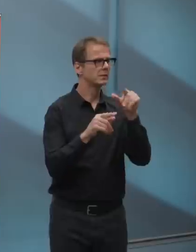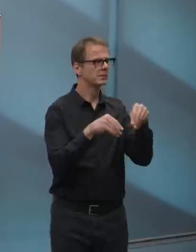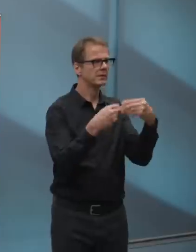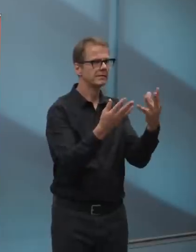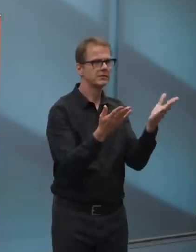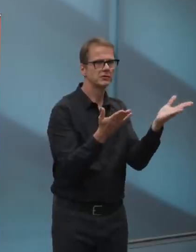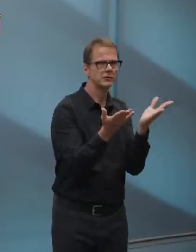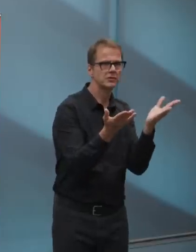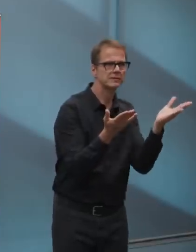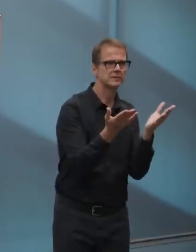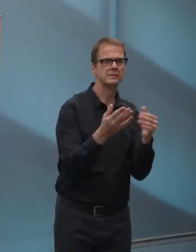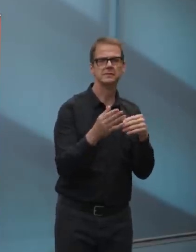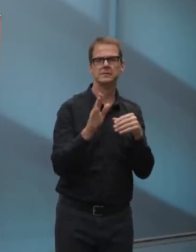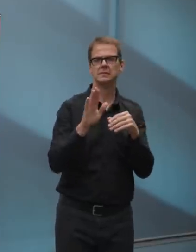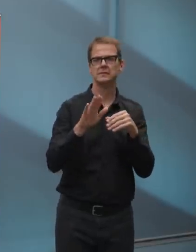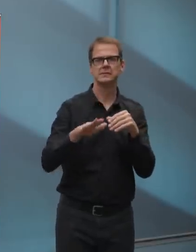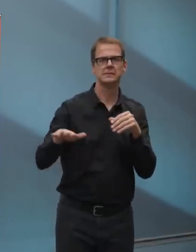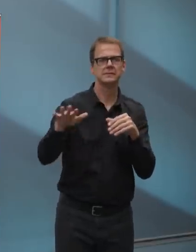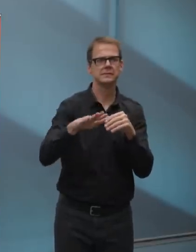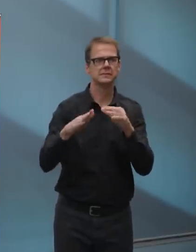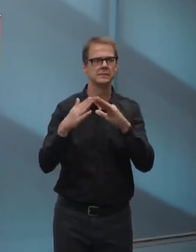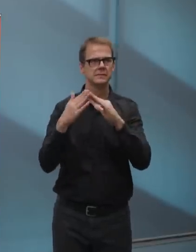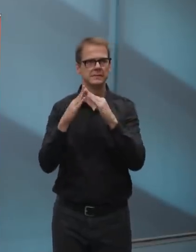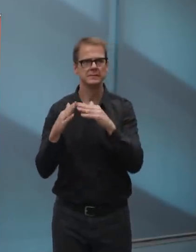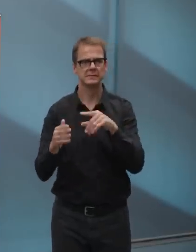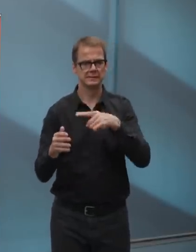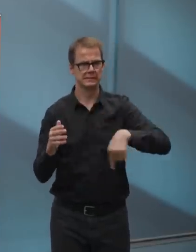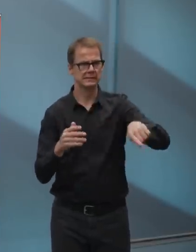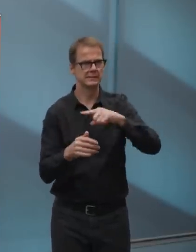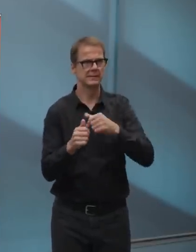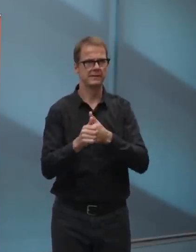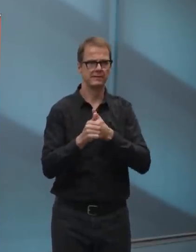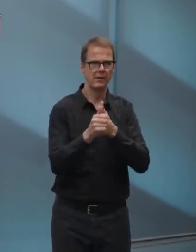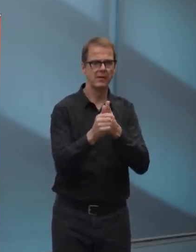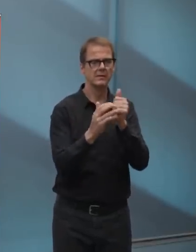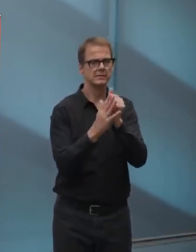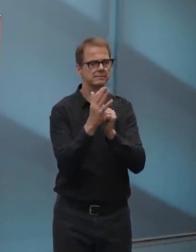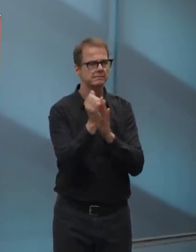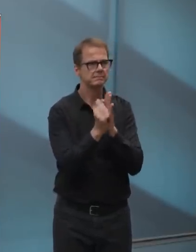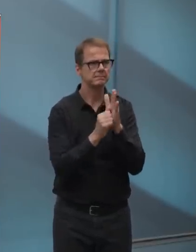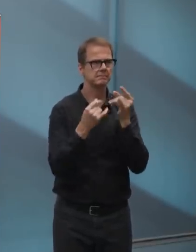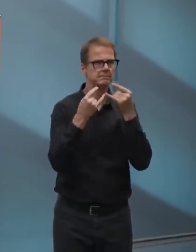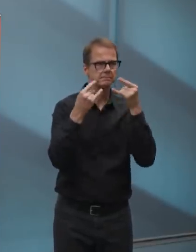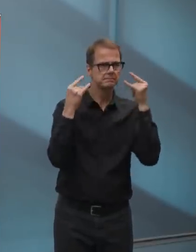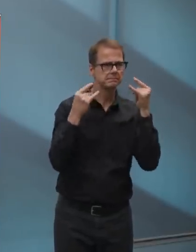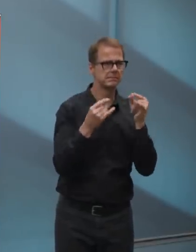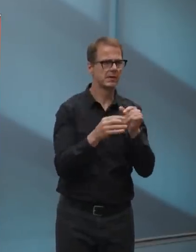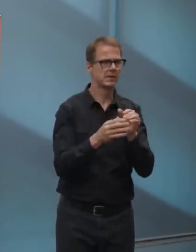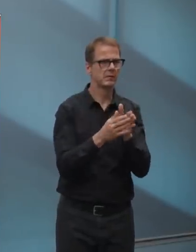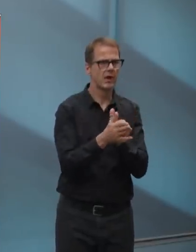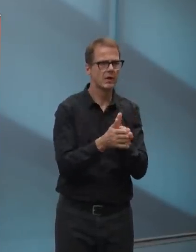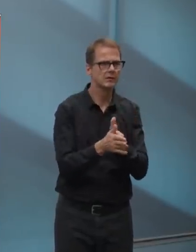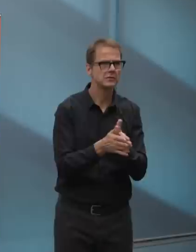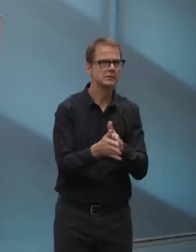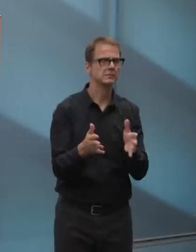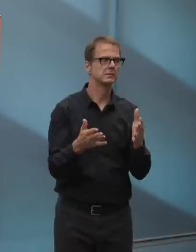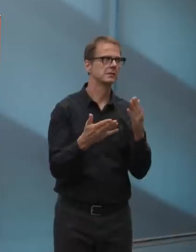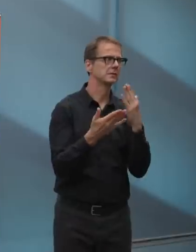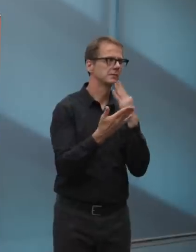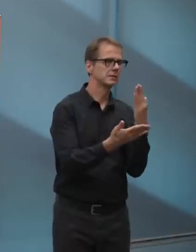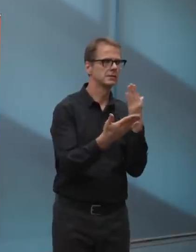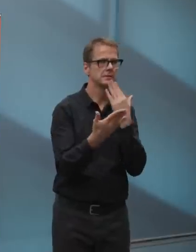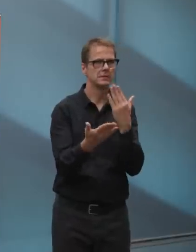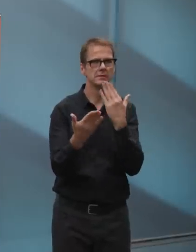self isolation. If that if that varies in any way and the virus gets behind